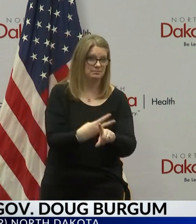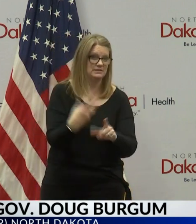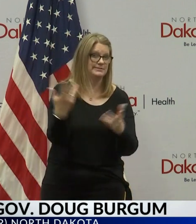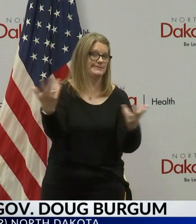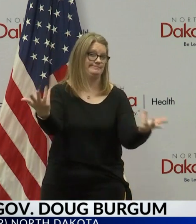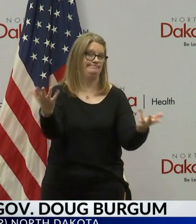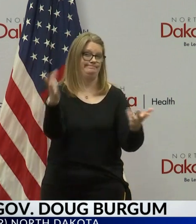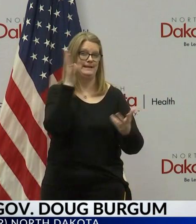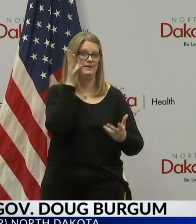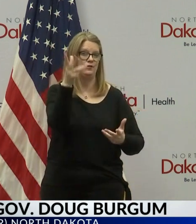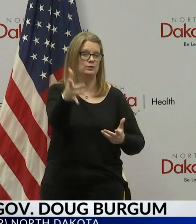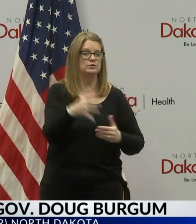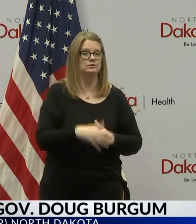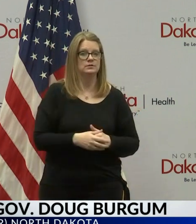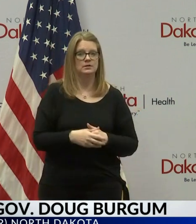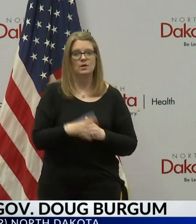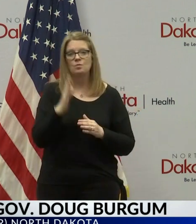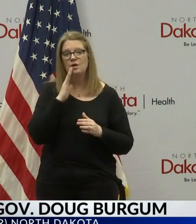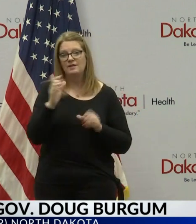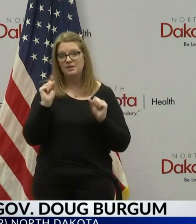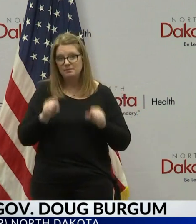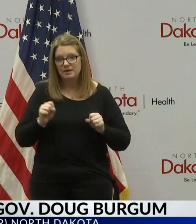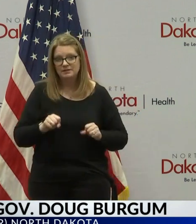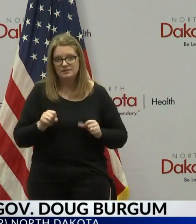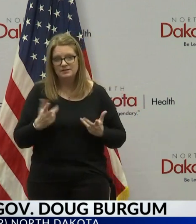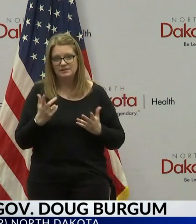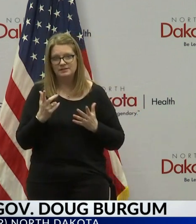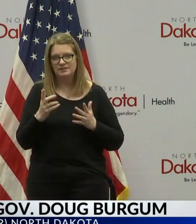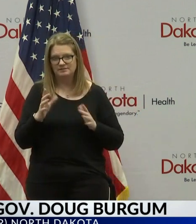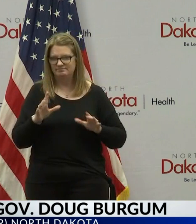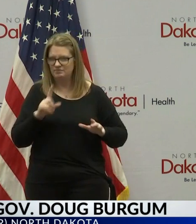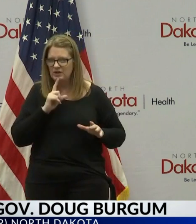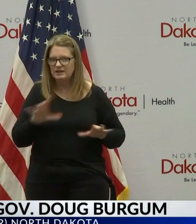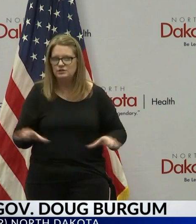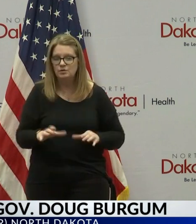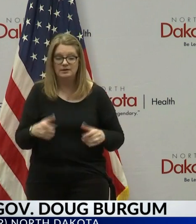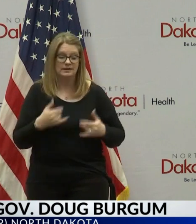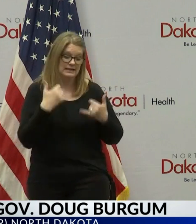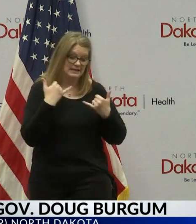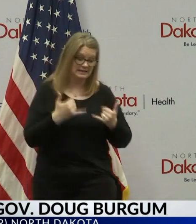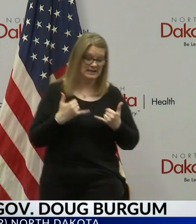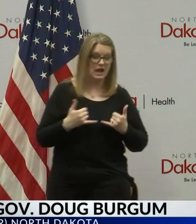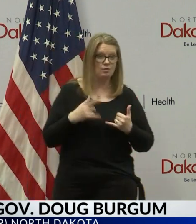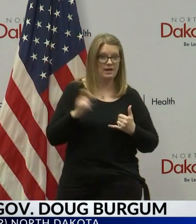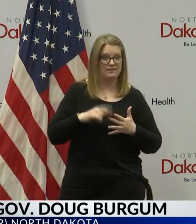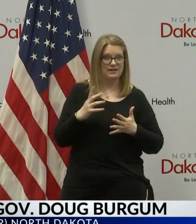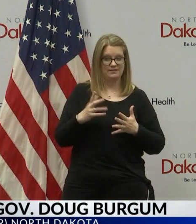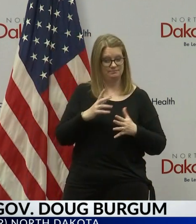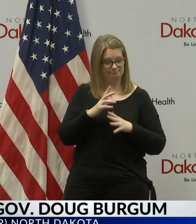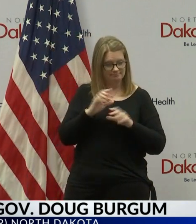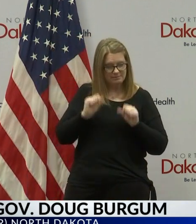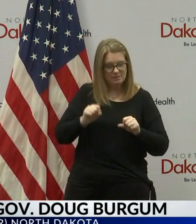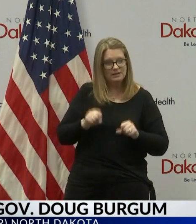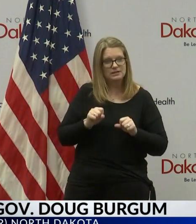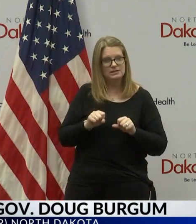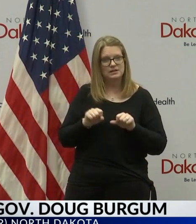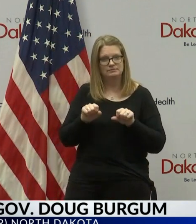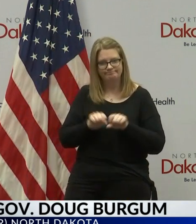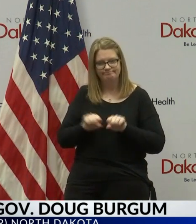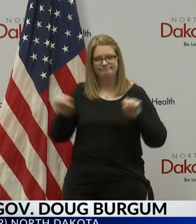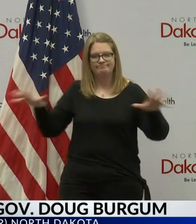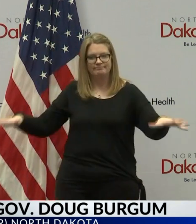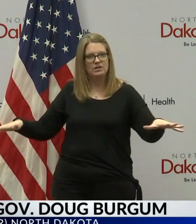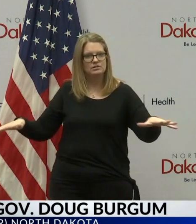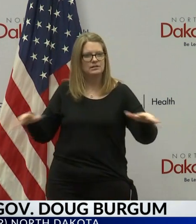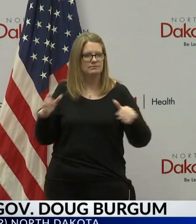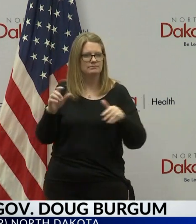and we'll have the skill to do it. as I said the other day, we have to have the ability right now to be able to do this in multiple communities at the same time. We're